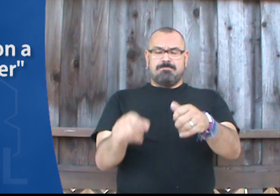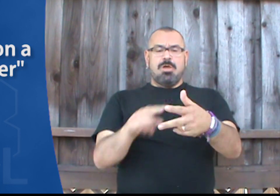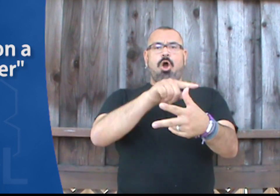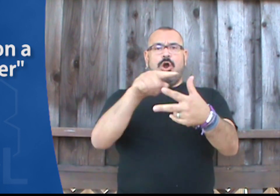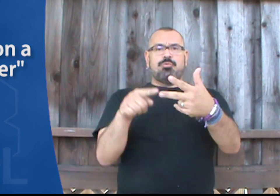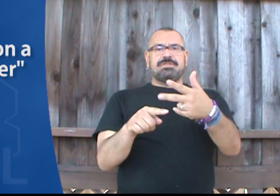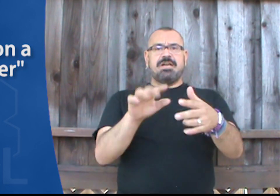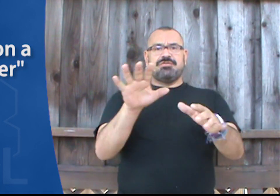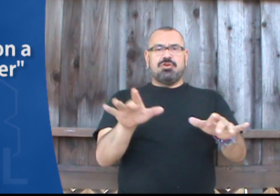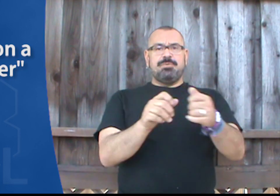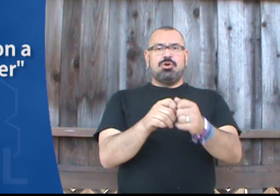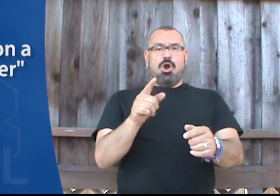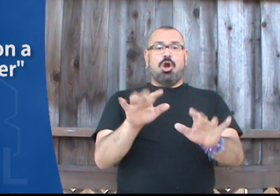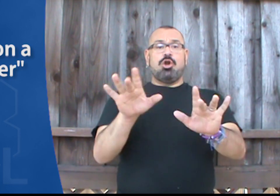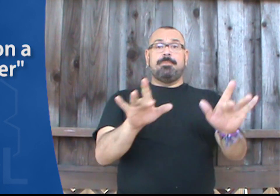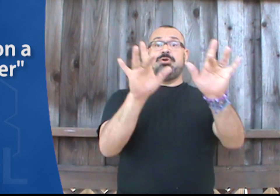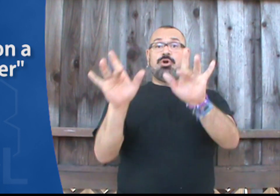Our three signs for computer are computer.